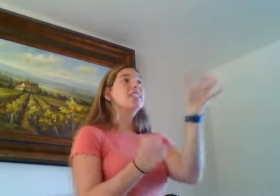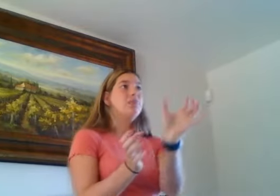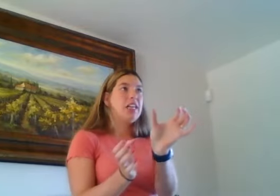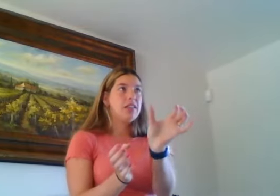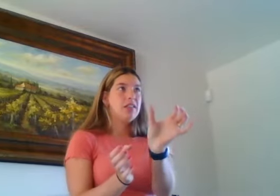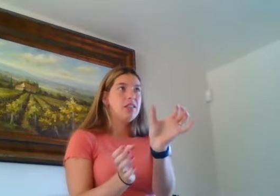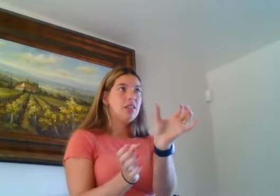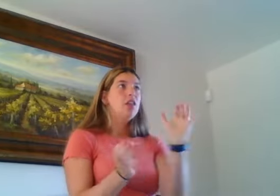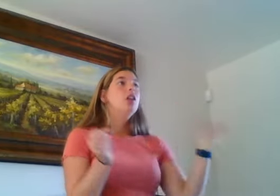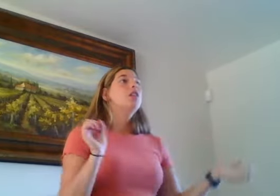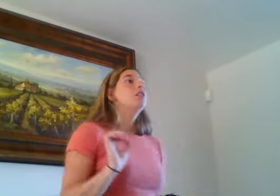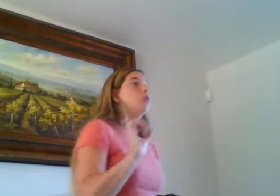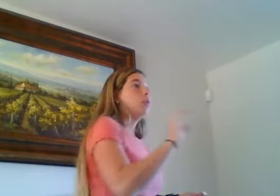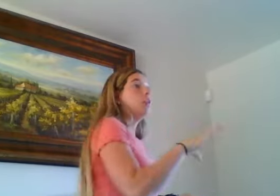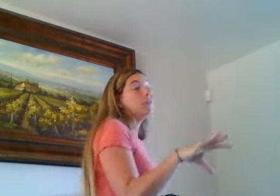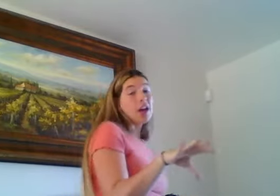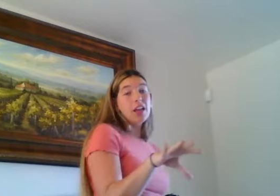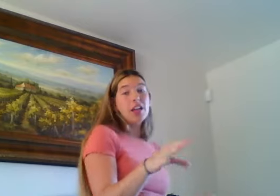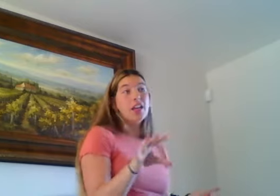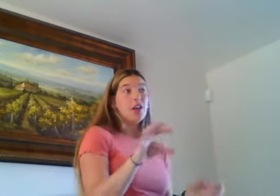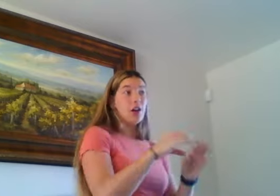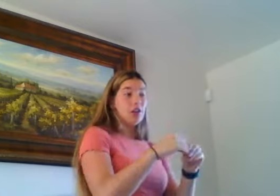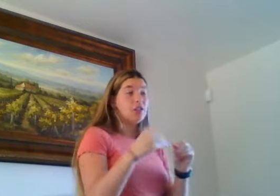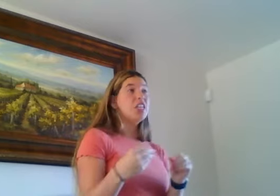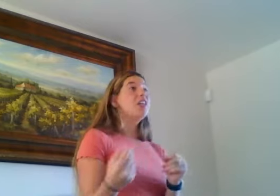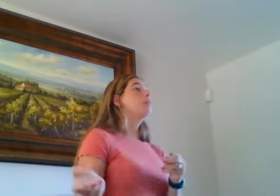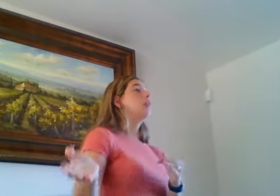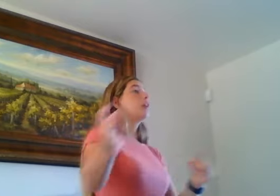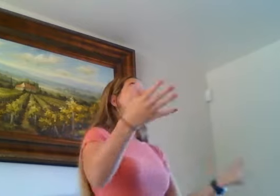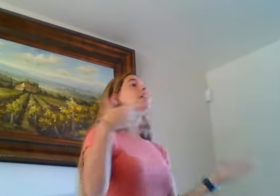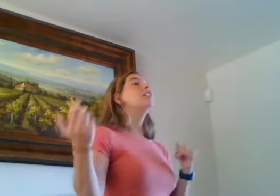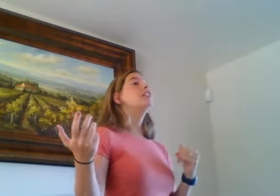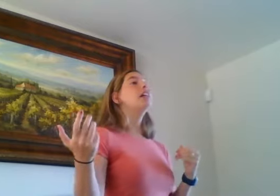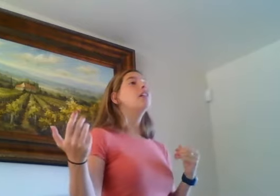classmate. So, you can write it on your sheet. We're going to practice together.